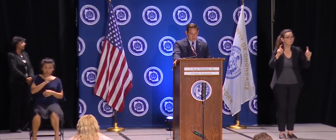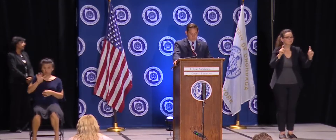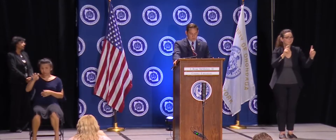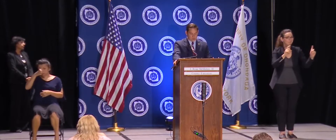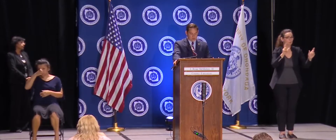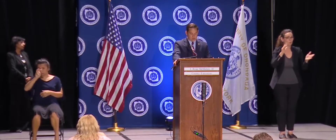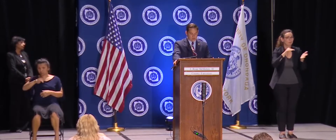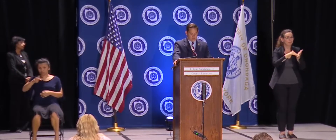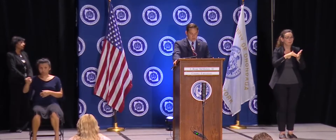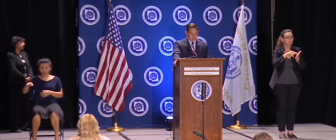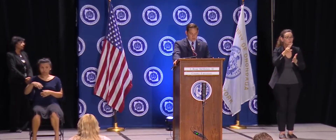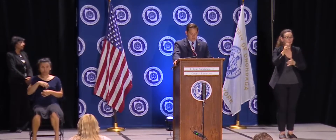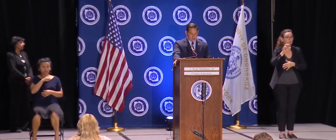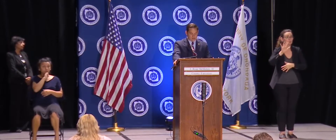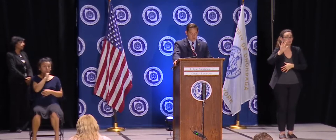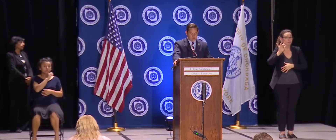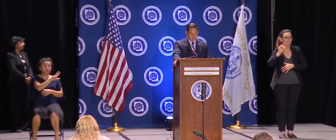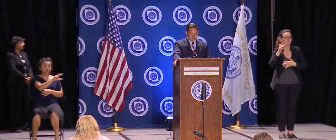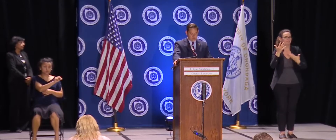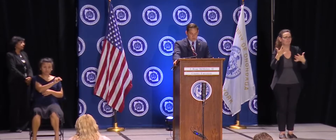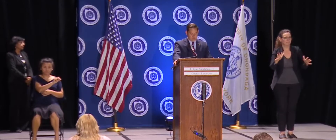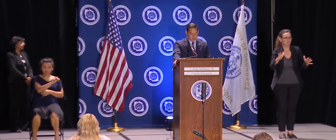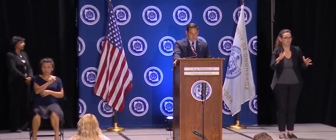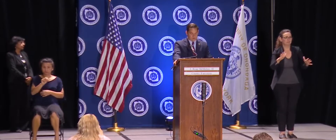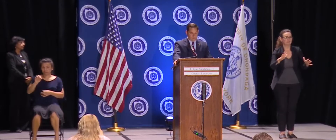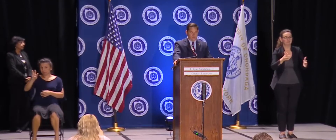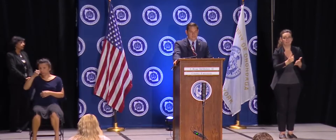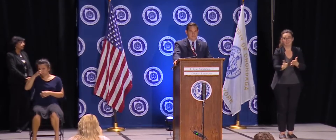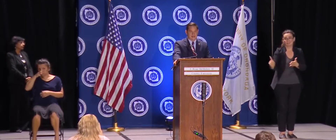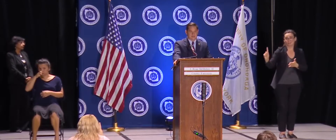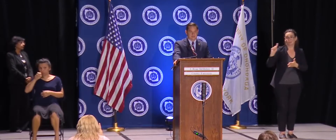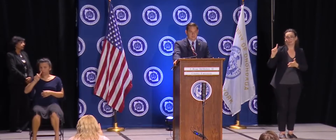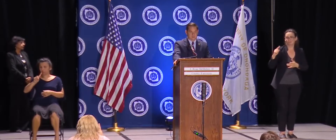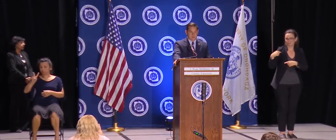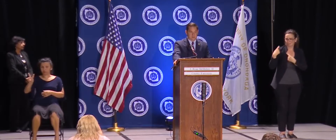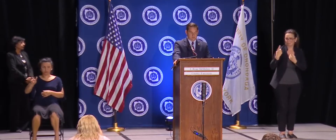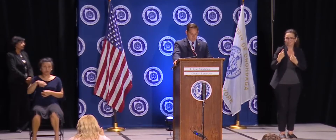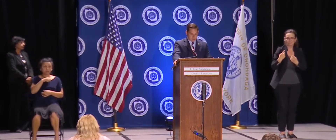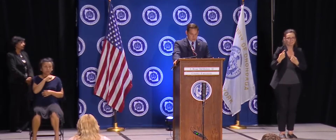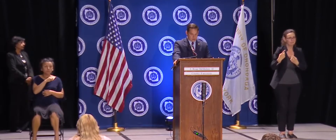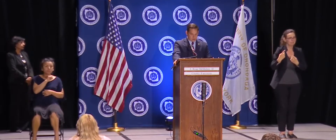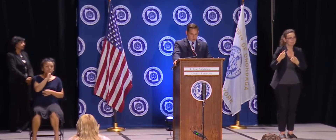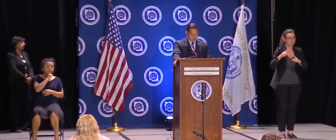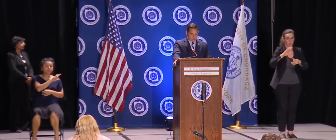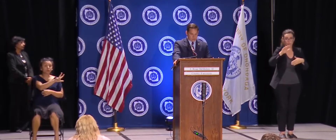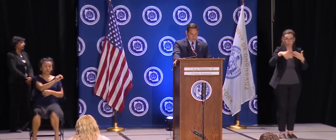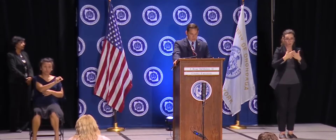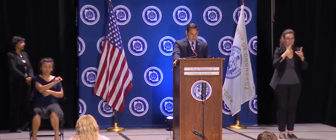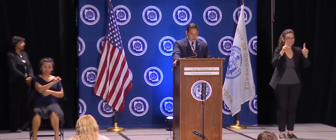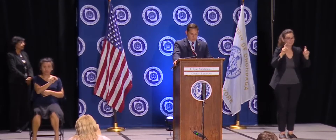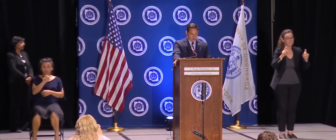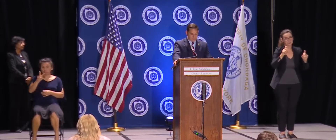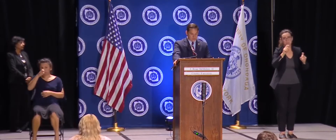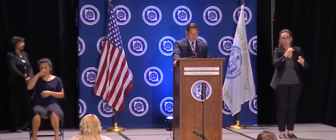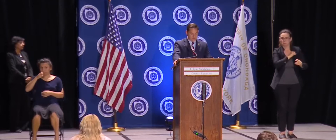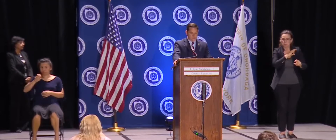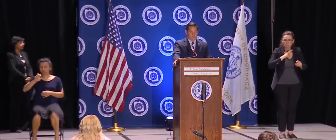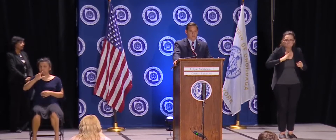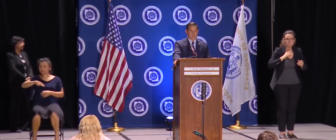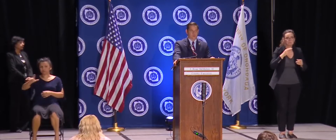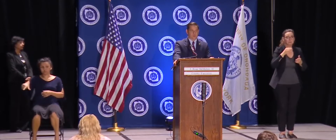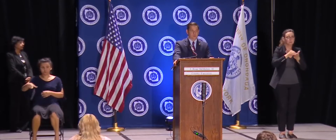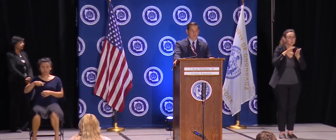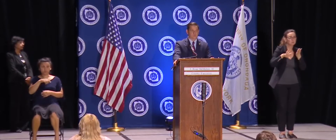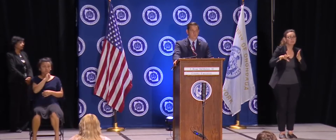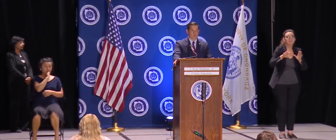that were done last week from these tests, okay? There have been no positive cases